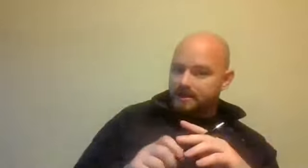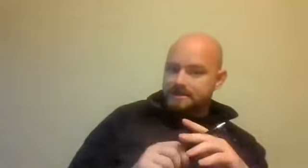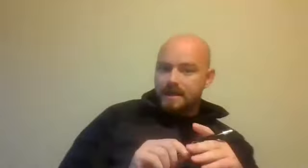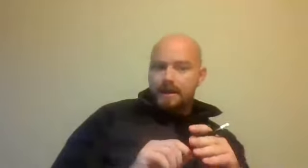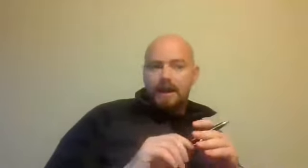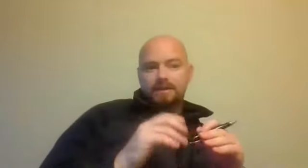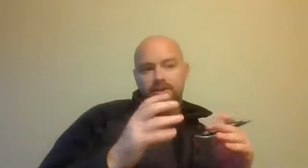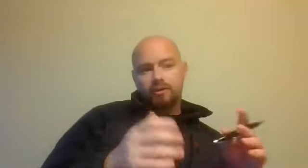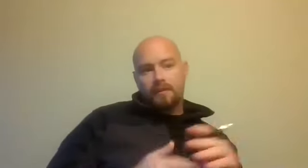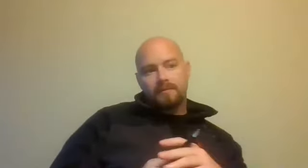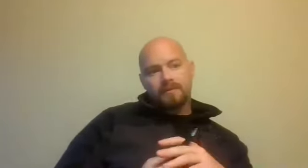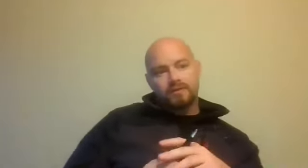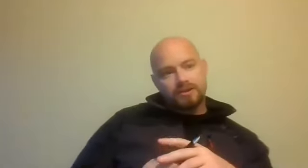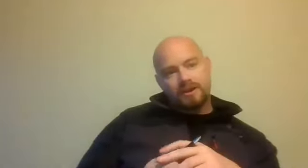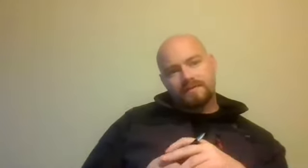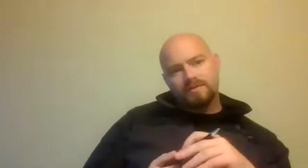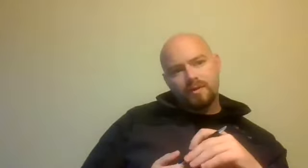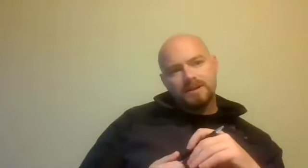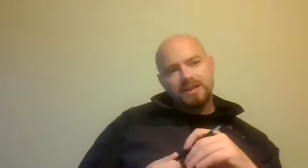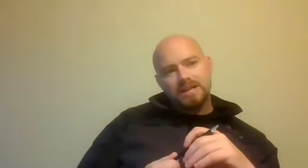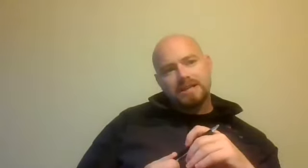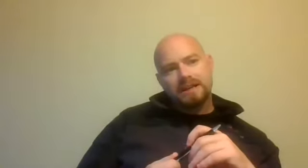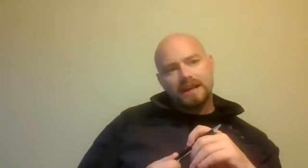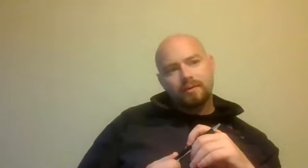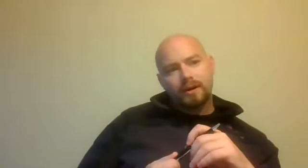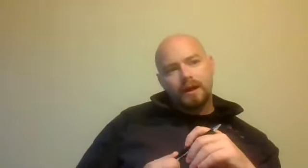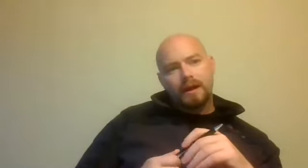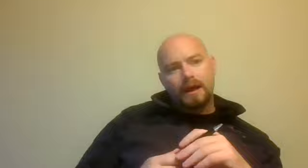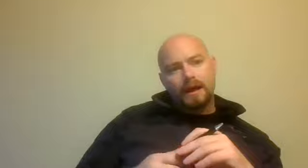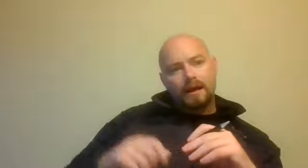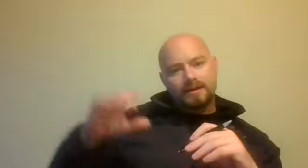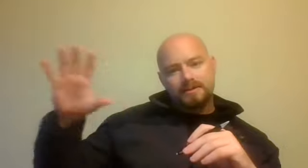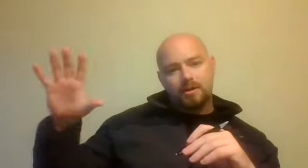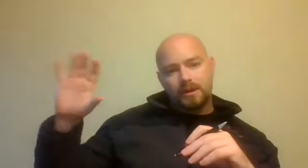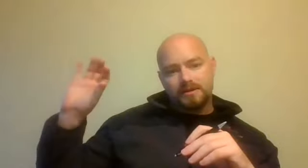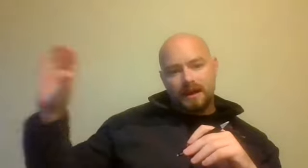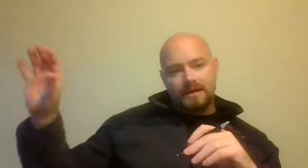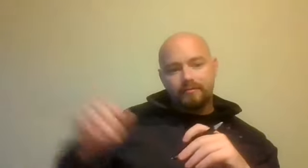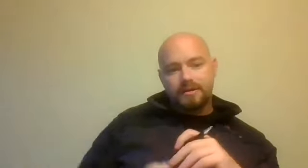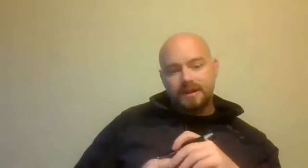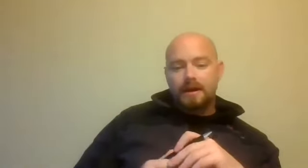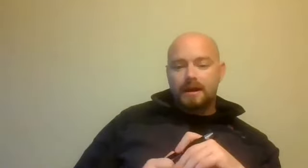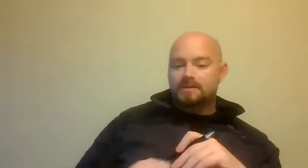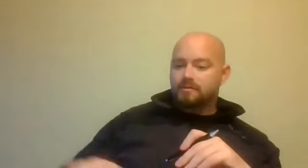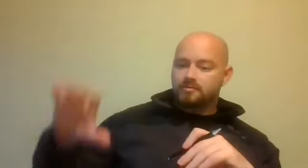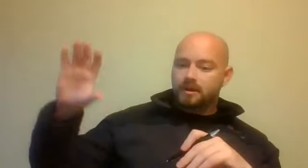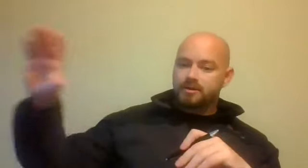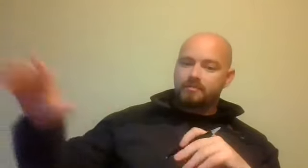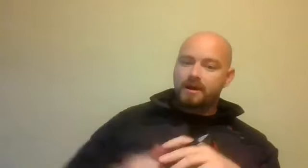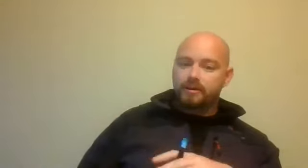things. Security operative consulting services will be changing in the next while. Our sister company is Elite Risk, so we're going be launching our brand